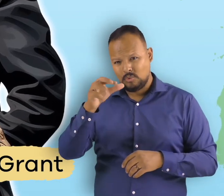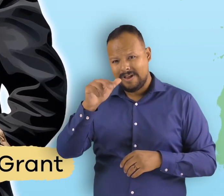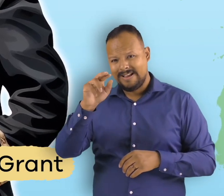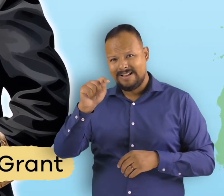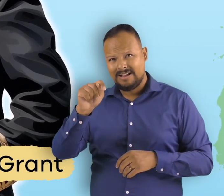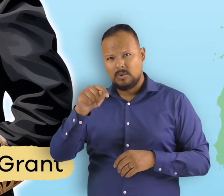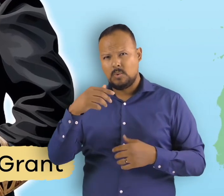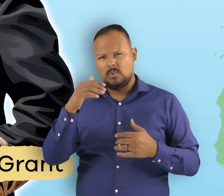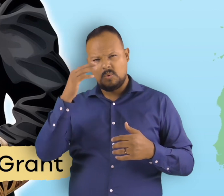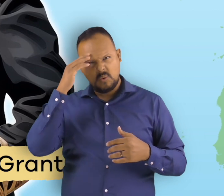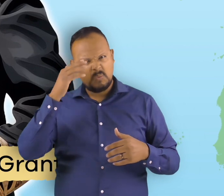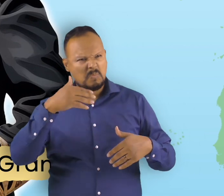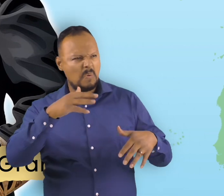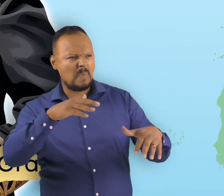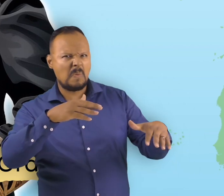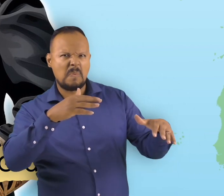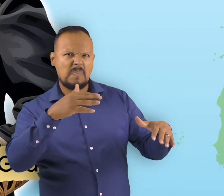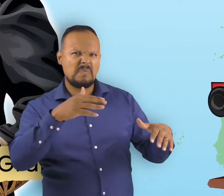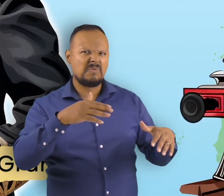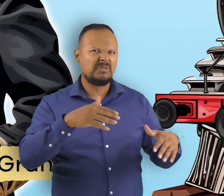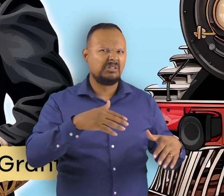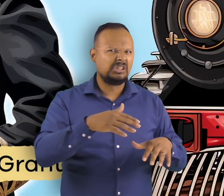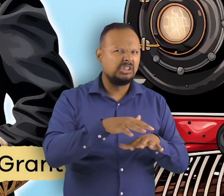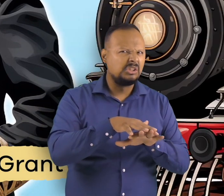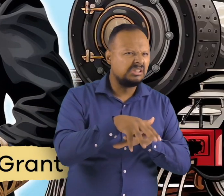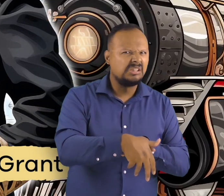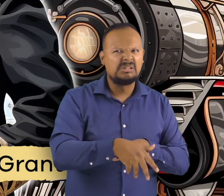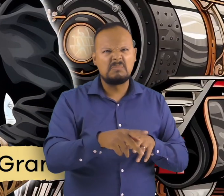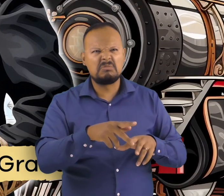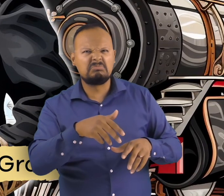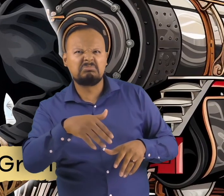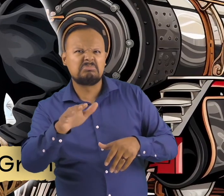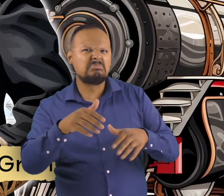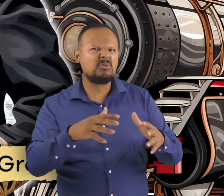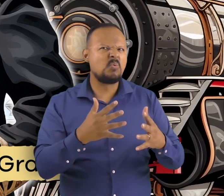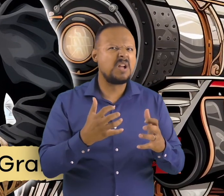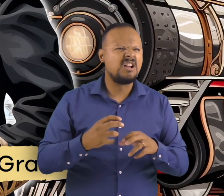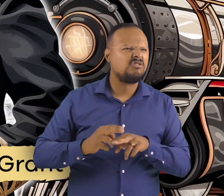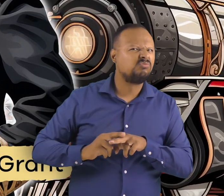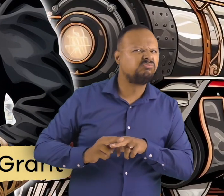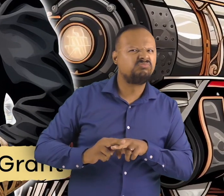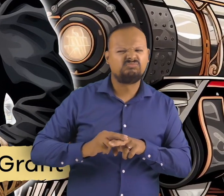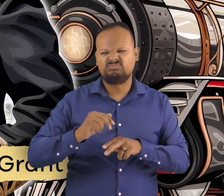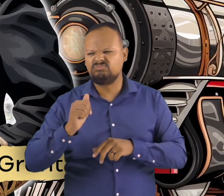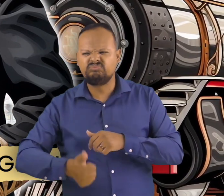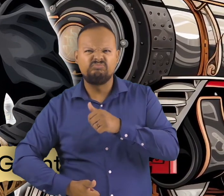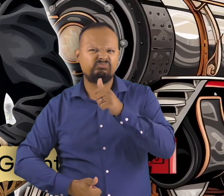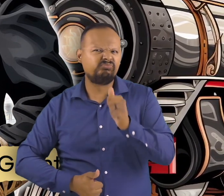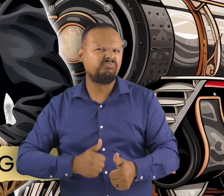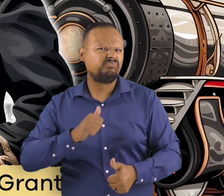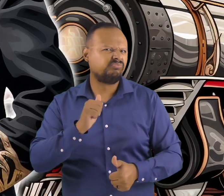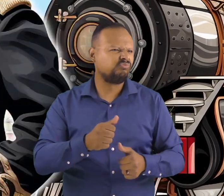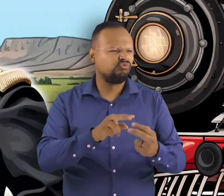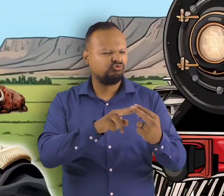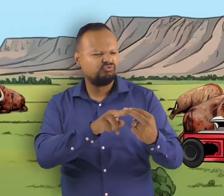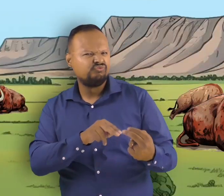populations to move from the land because the government wanted to settle and build railroads in the western plains grant